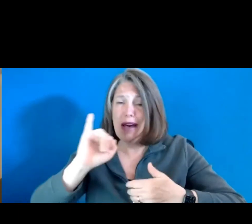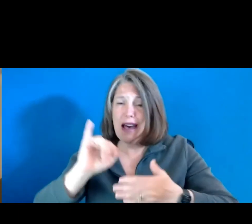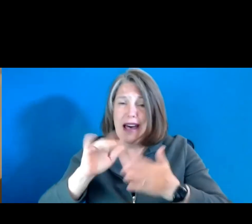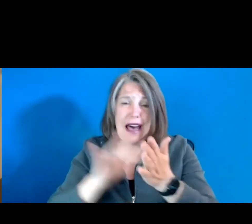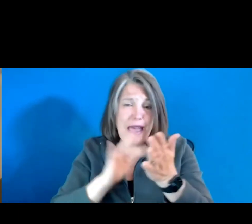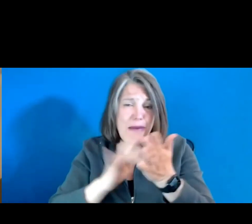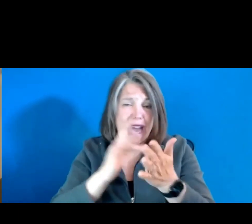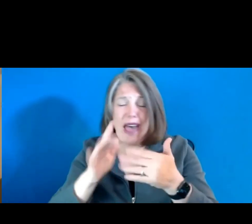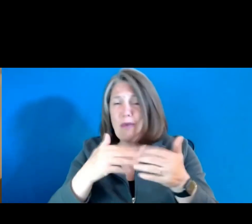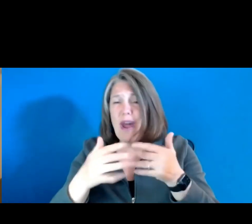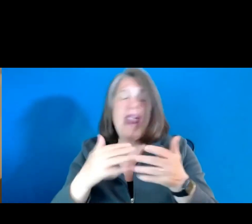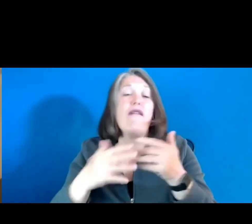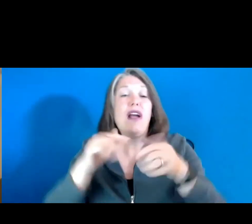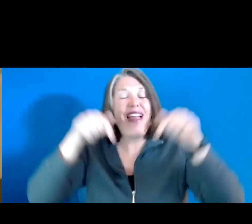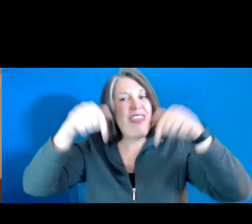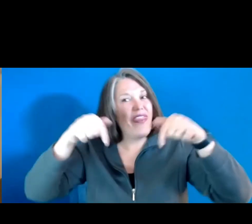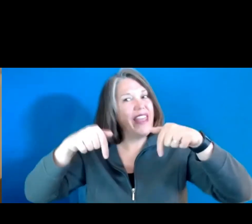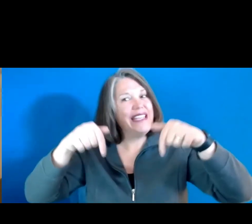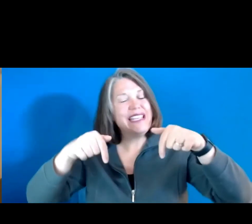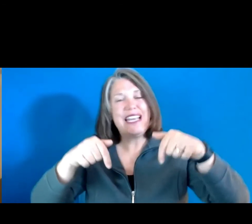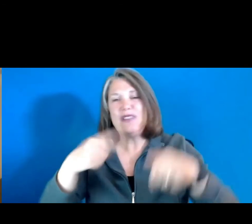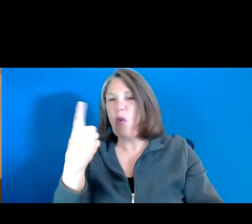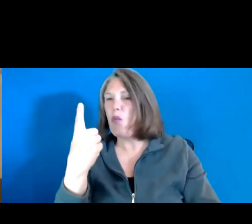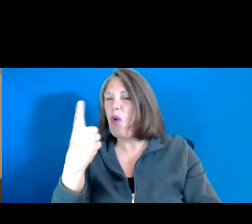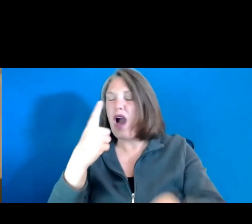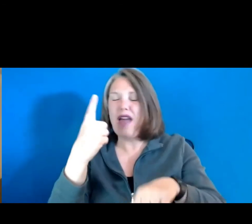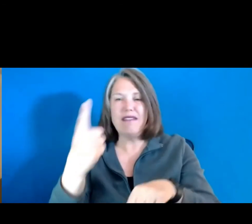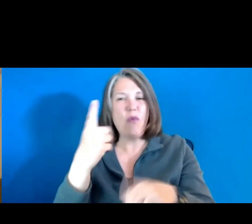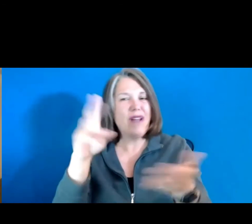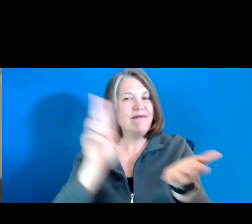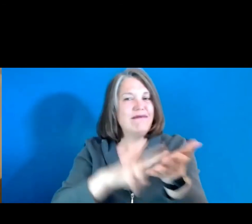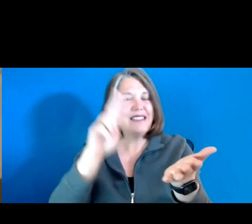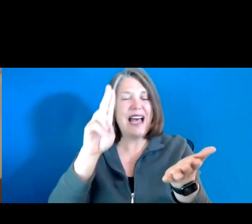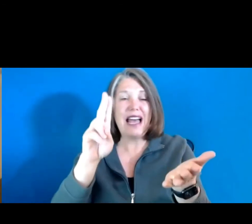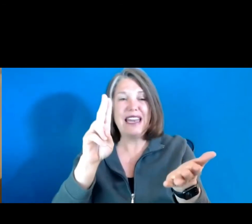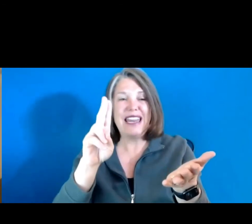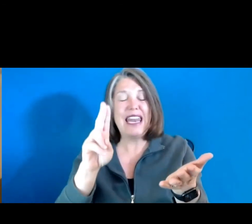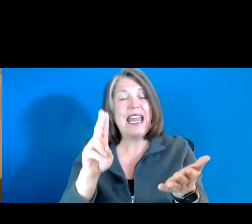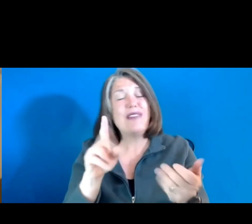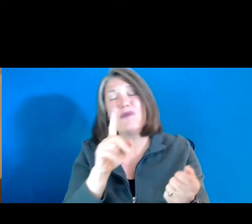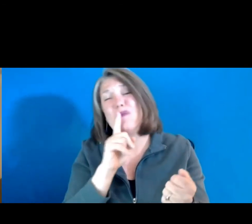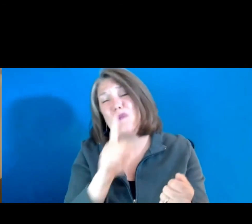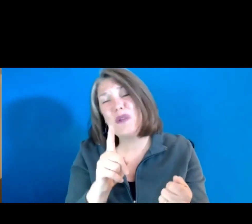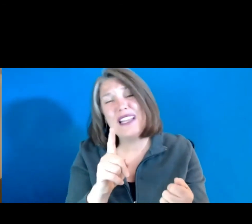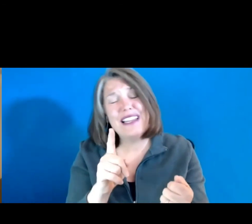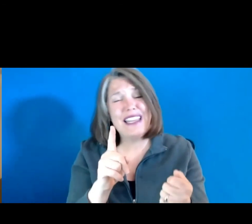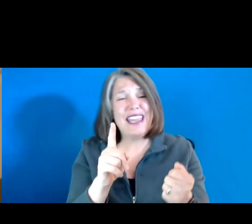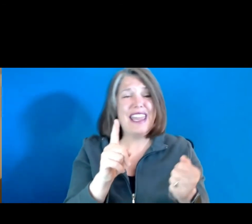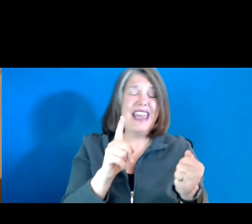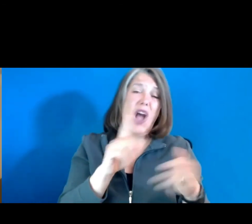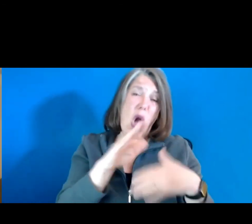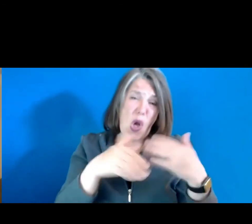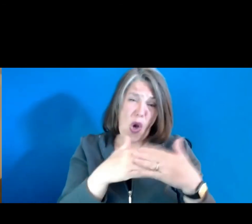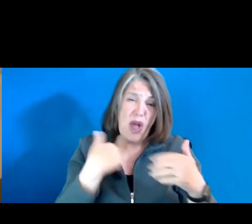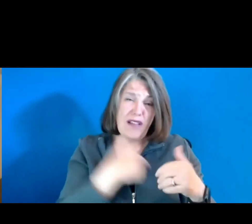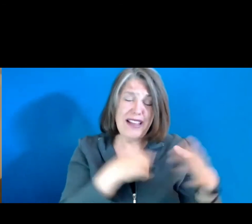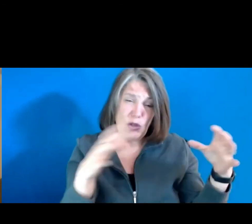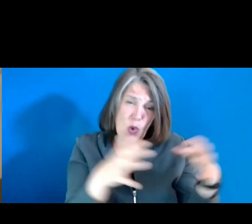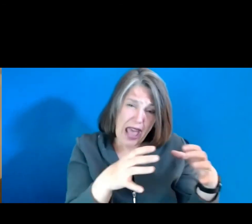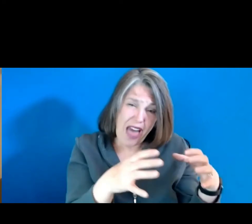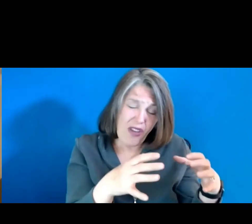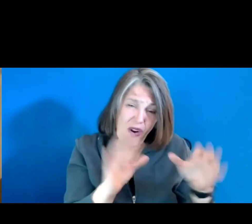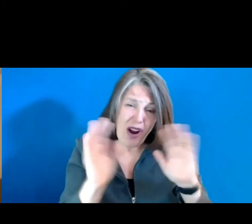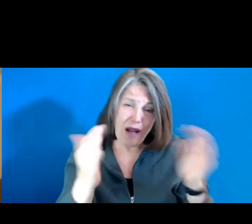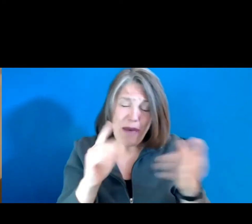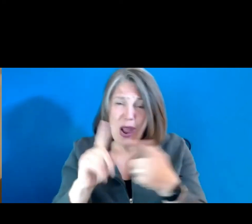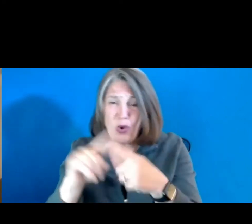This is a single sign-in environment. It's as close as we can get to all being together. When you